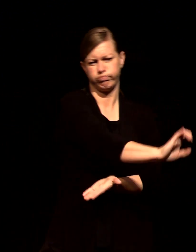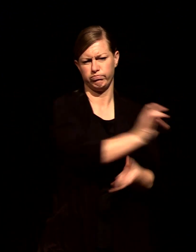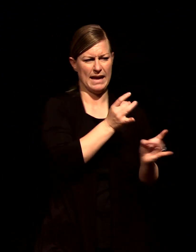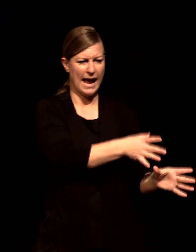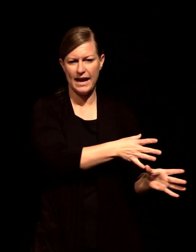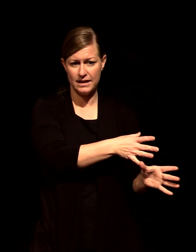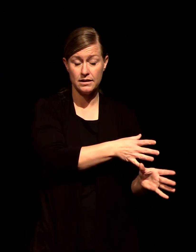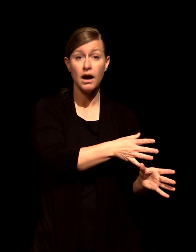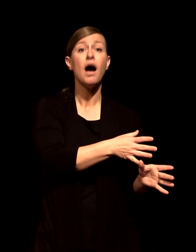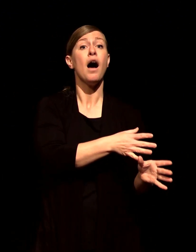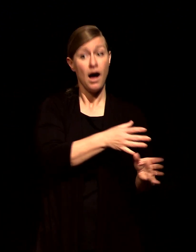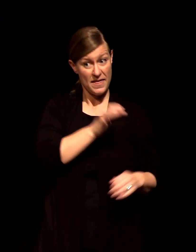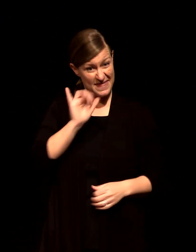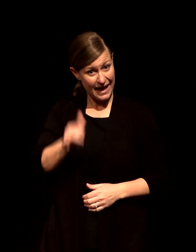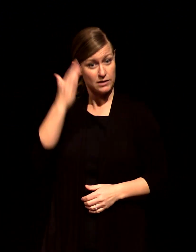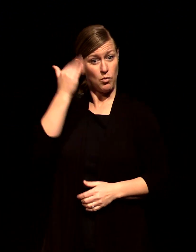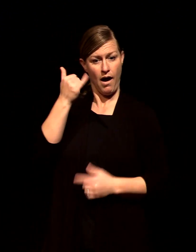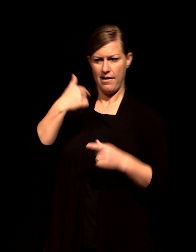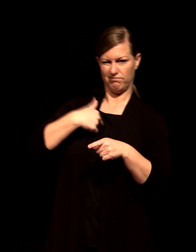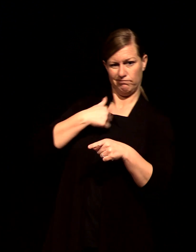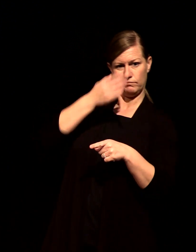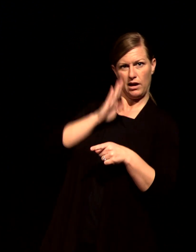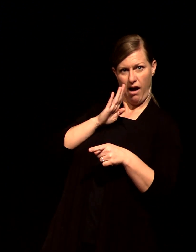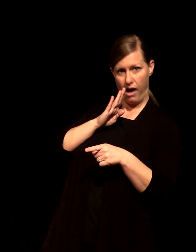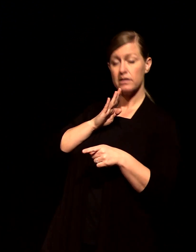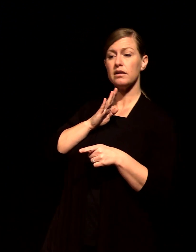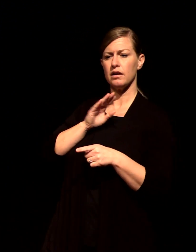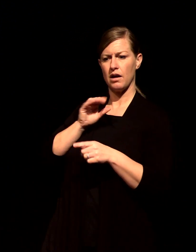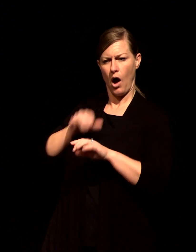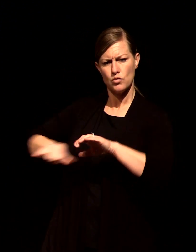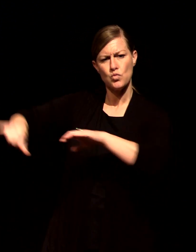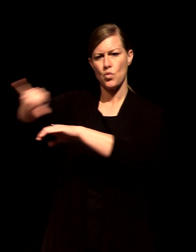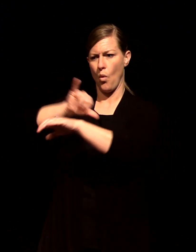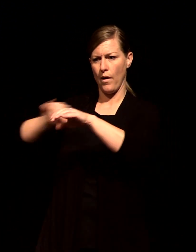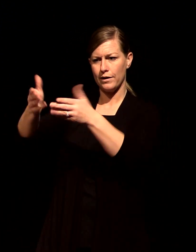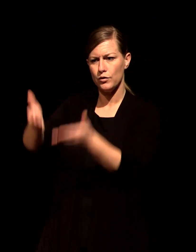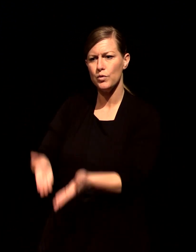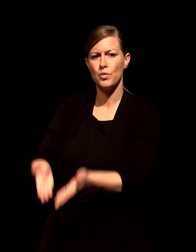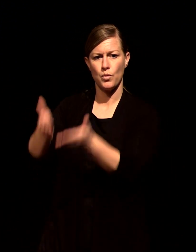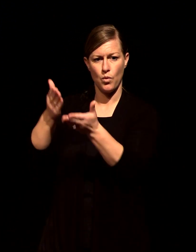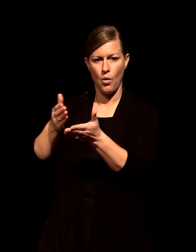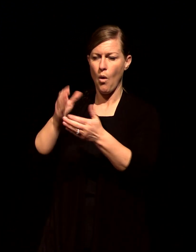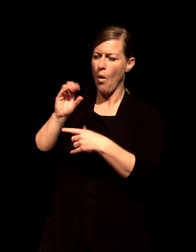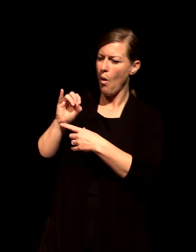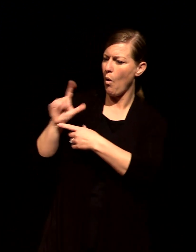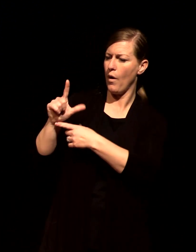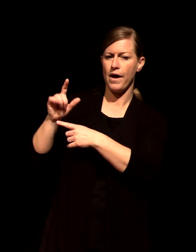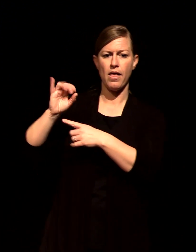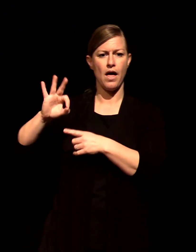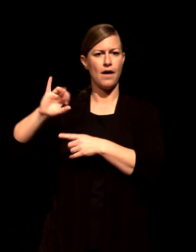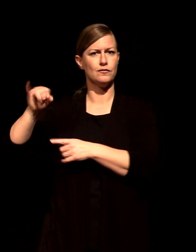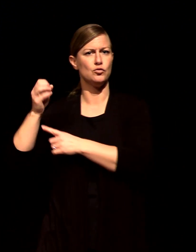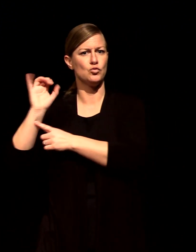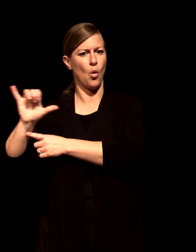has anointed you pouring out the oil of joy on you more than on anyone else